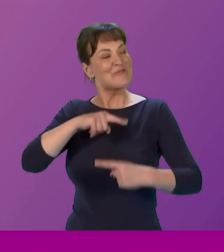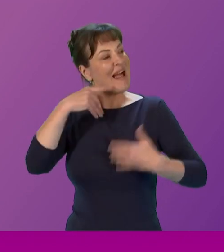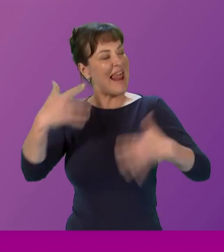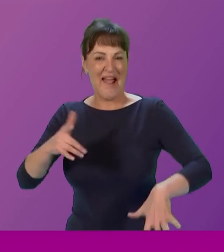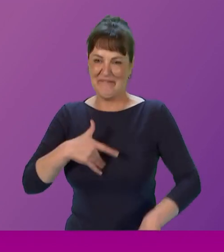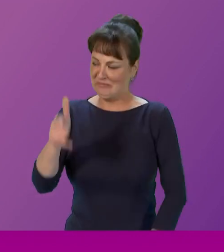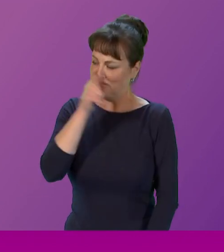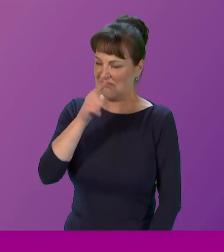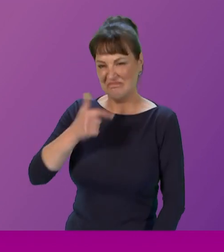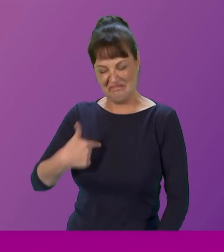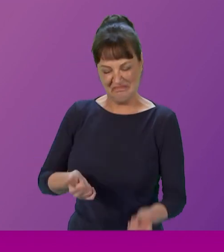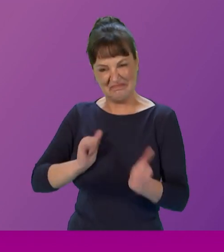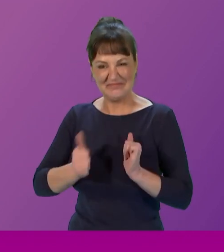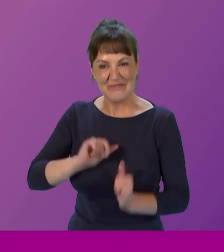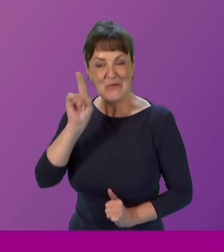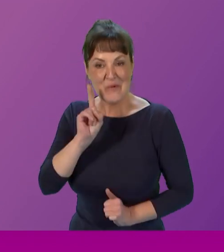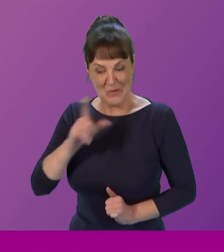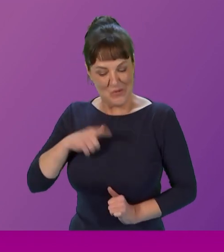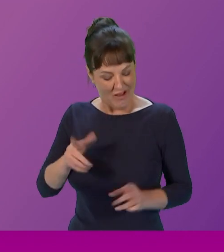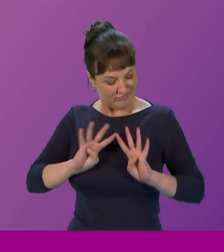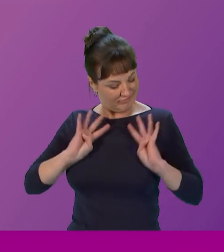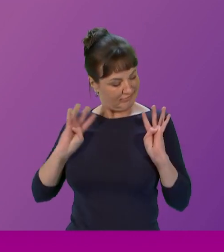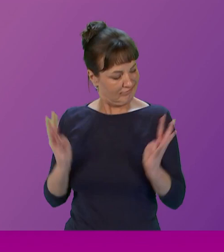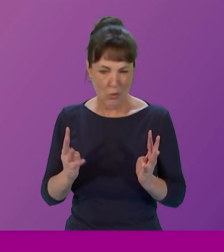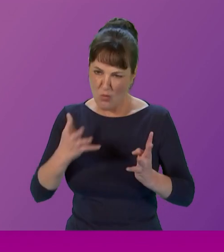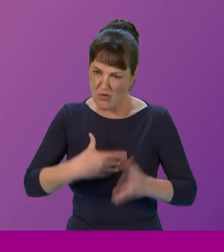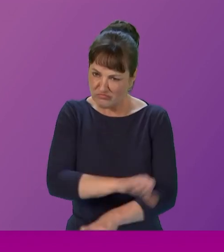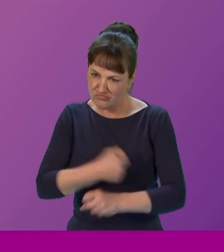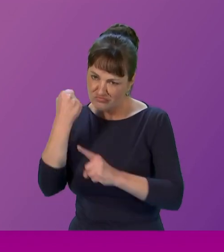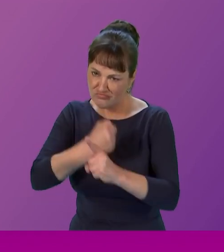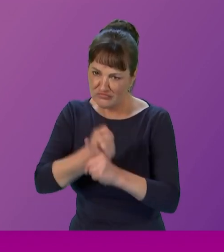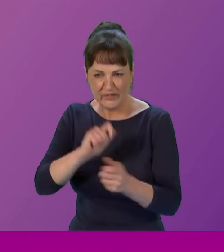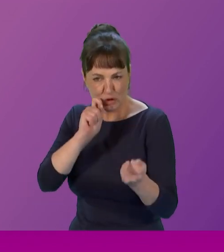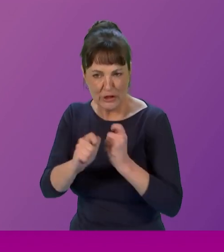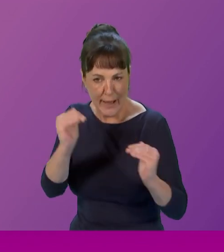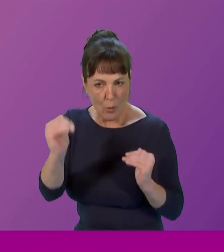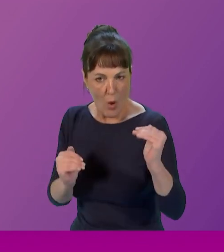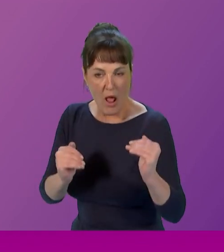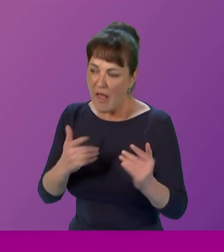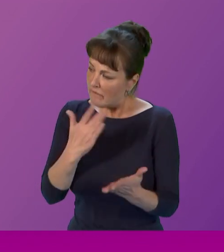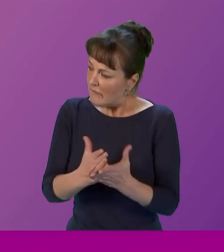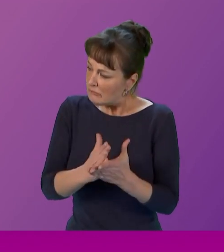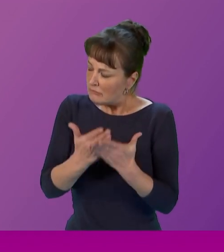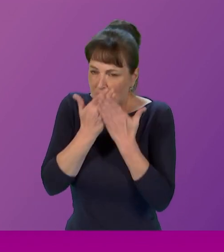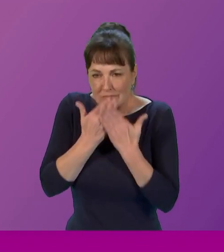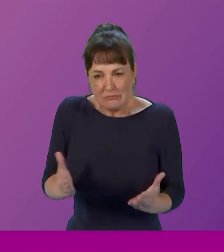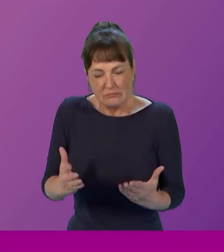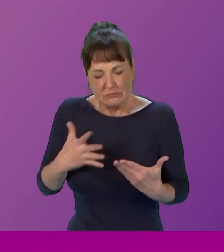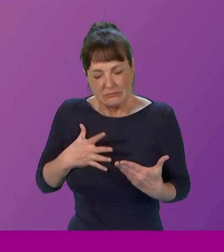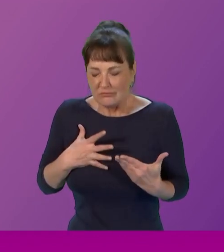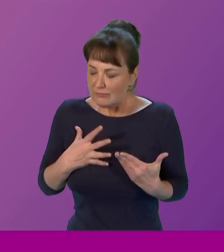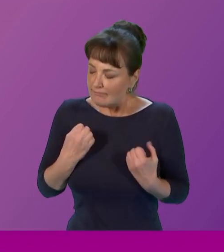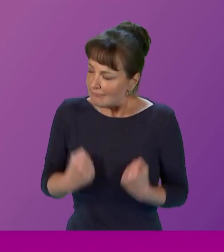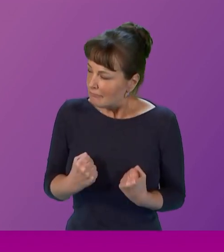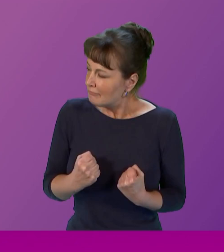comforted by those around me who were dedicated to fighting for change and equality and privileged to be surrounded by such determined and focused